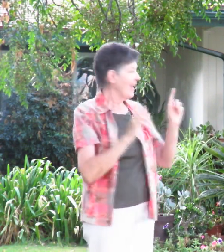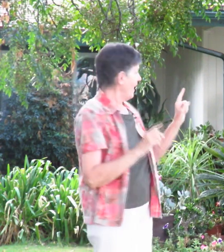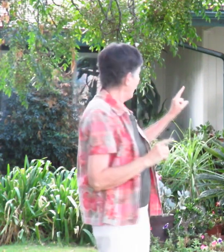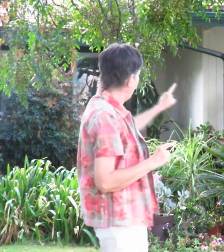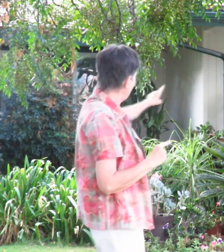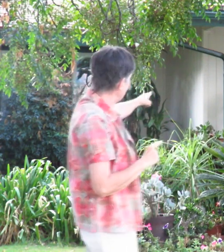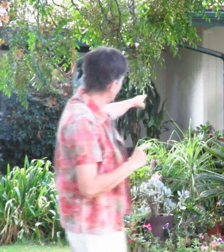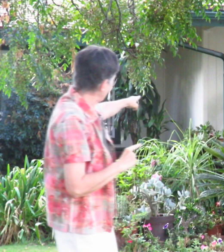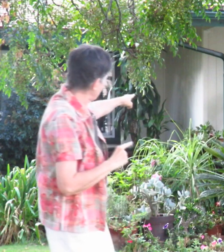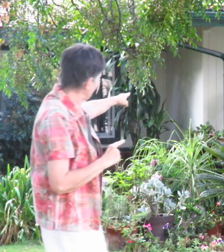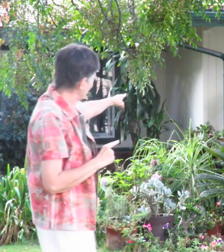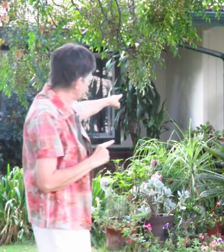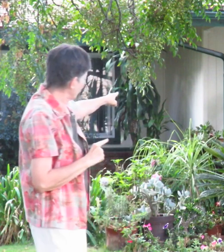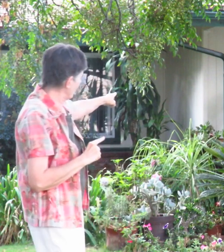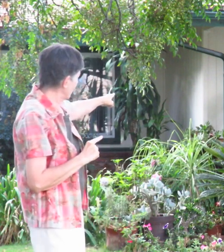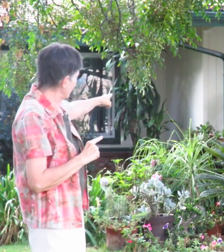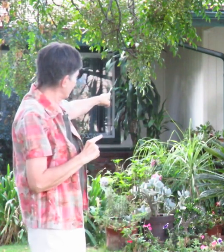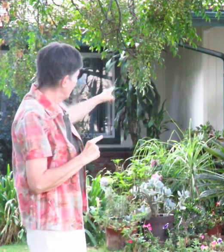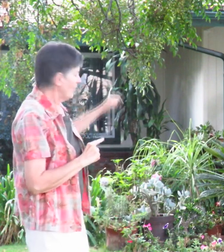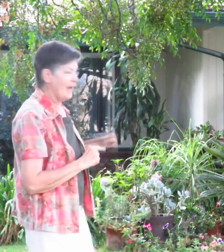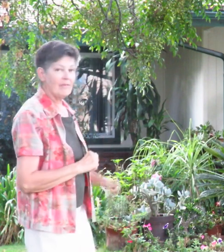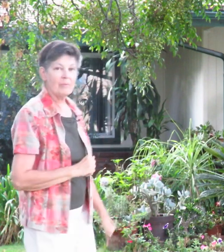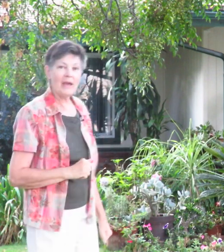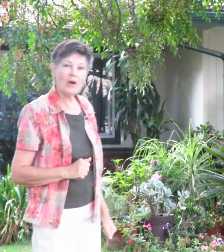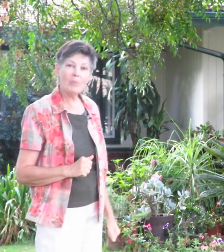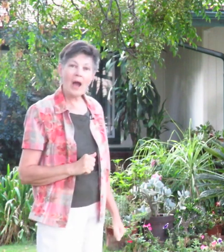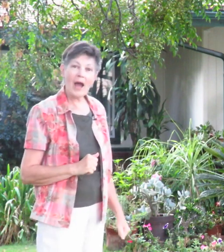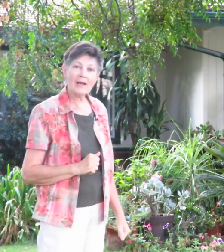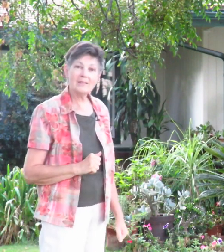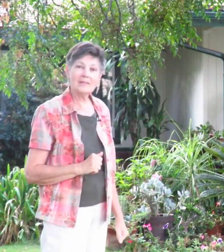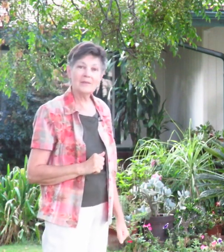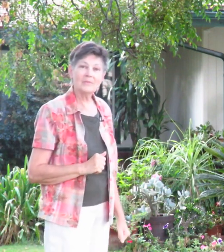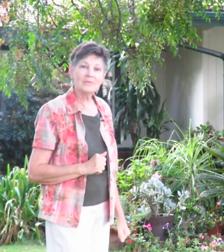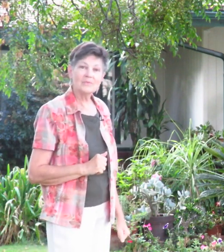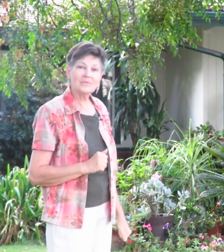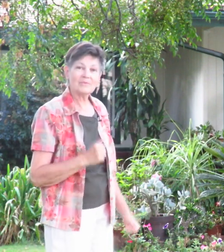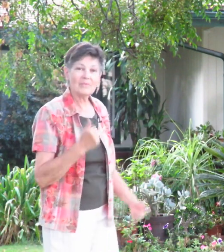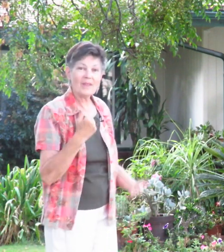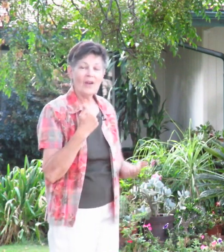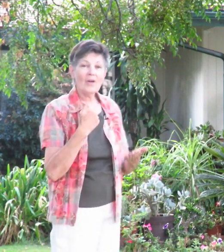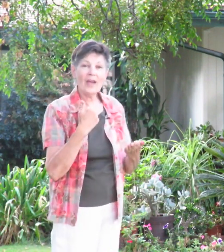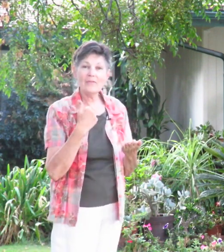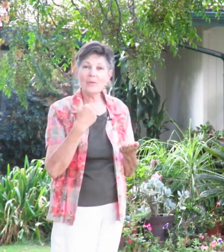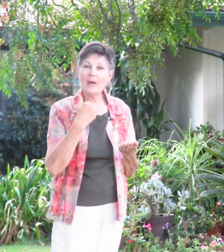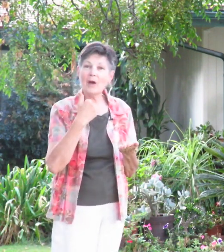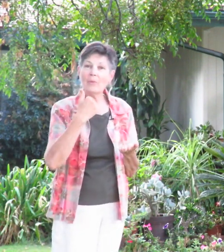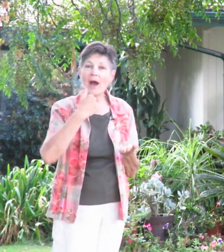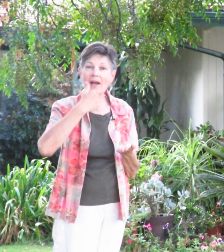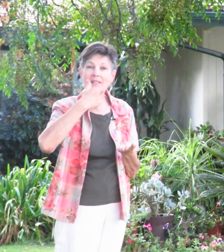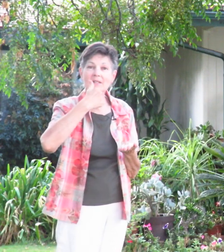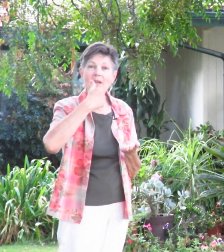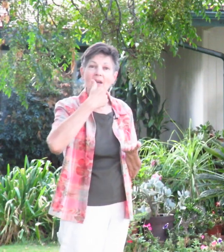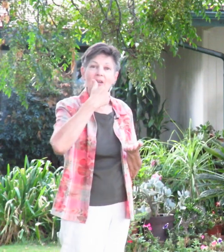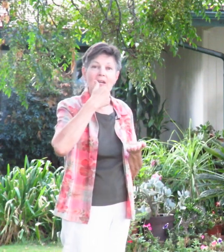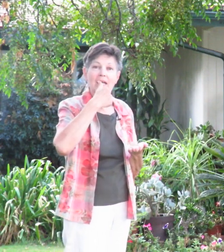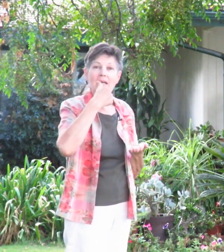And right here in the front, we have a mailbox. Okay, for mailbox, you're going to,